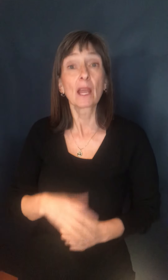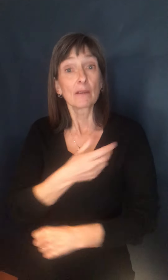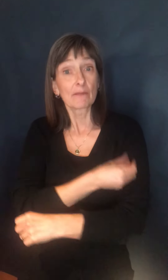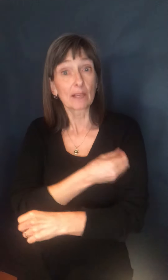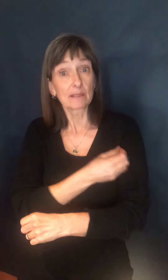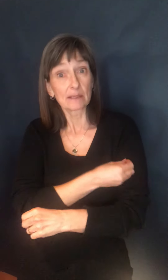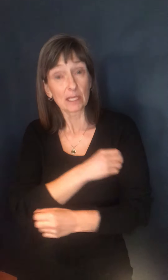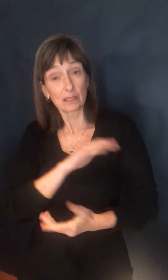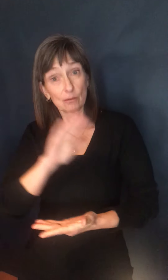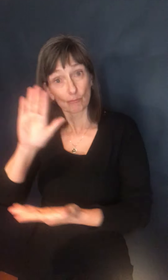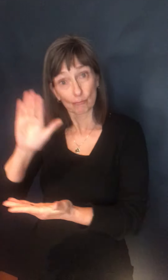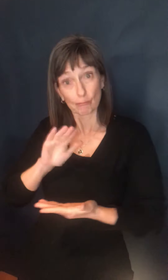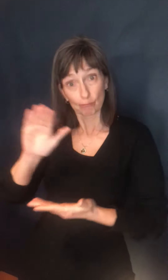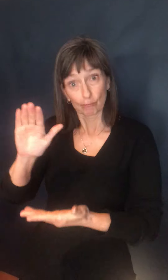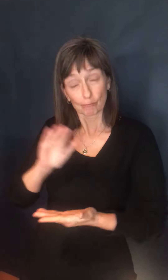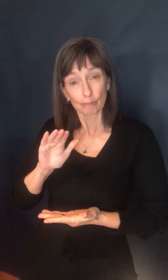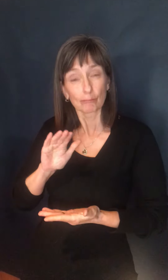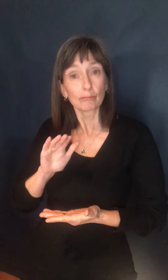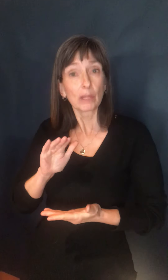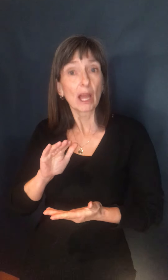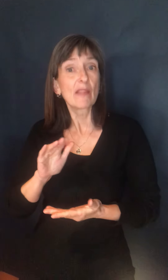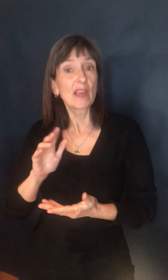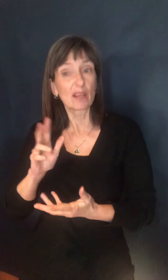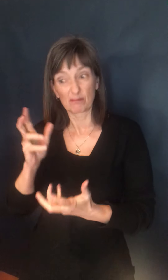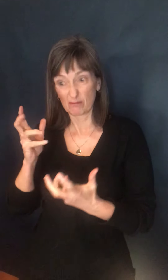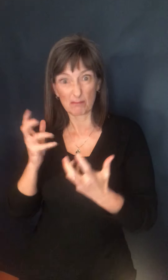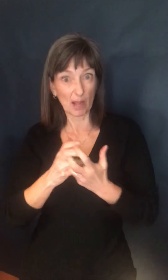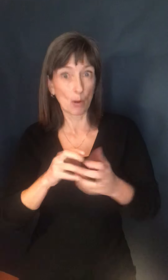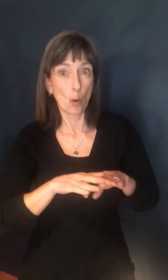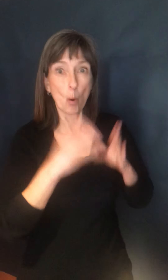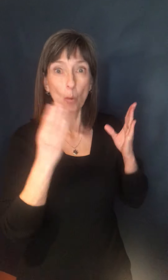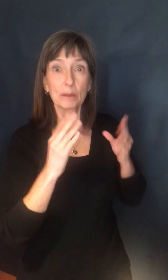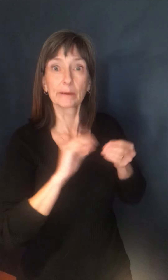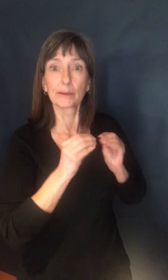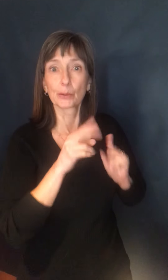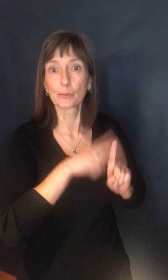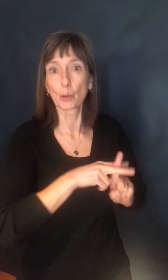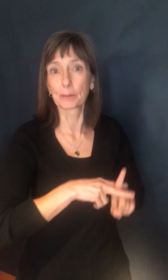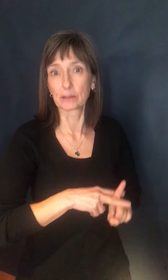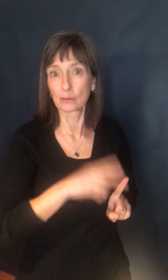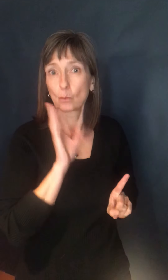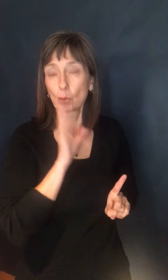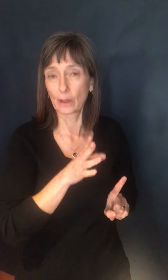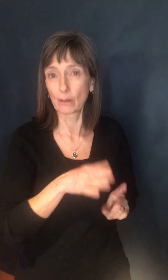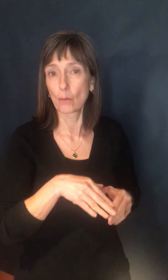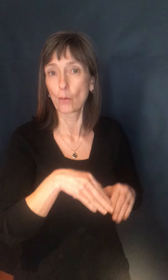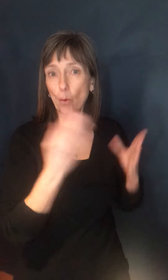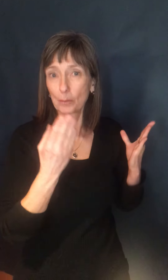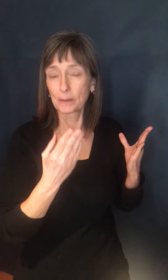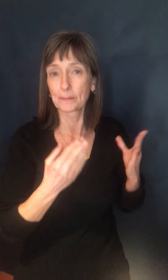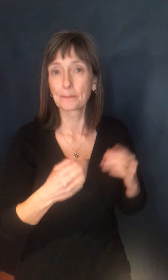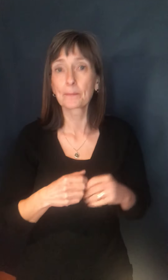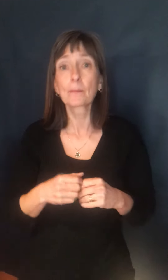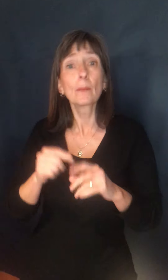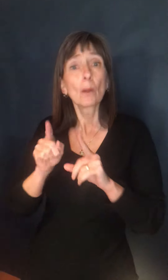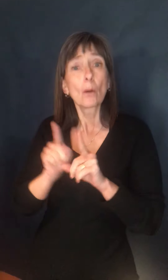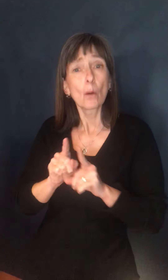clinics are scheduled around that and they're also varied to allow for some geographical distribution,